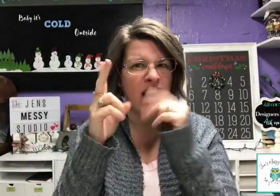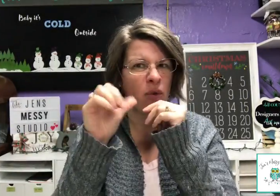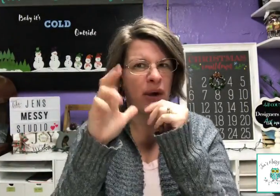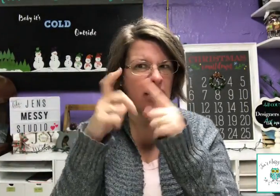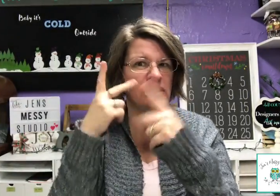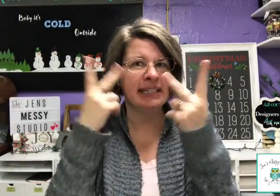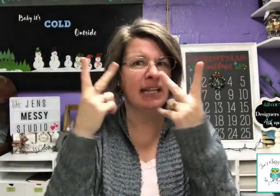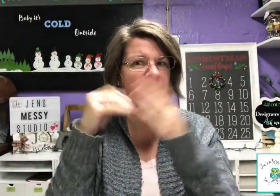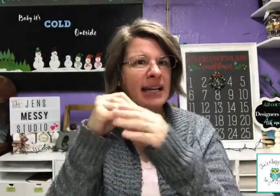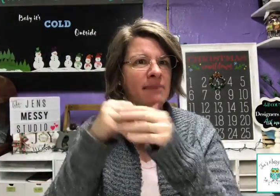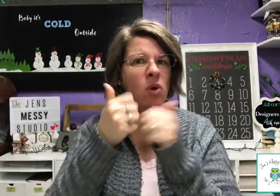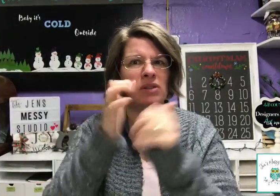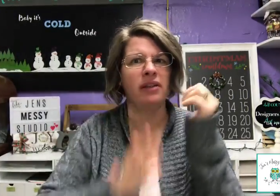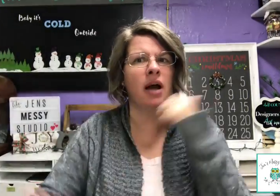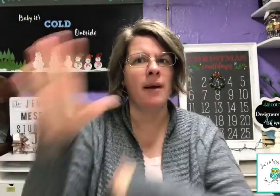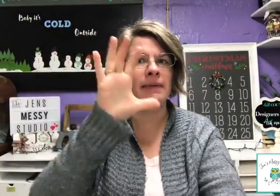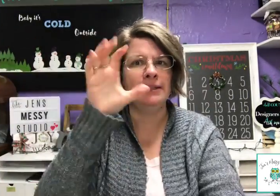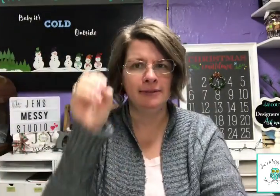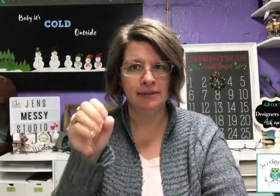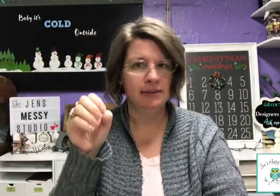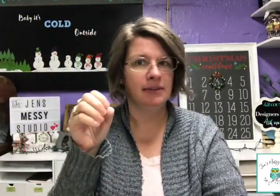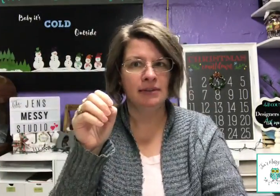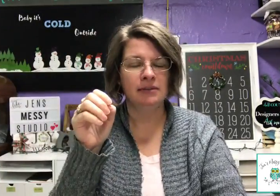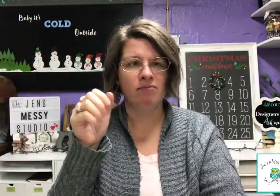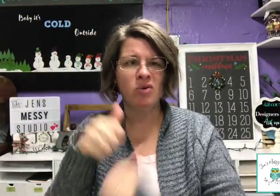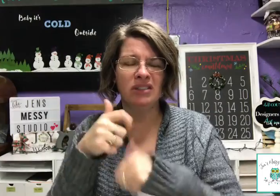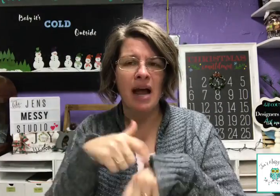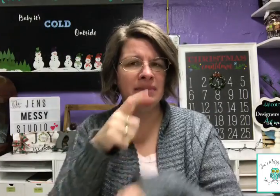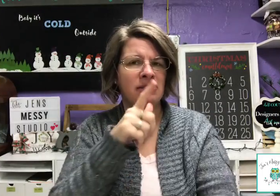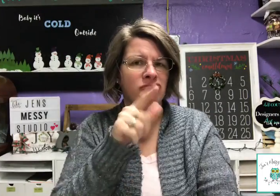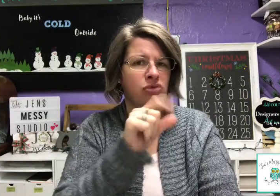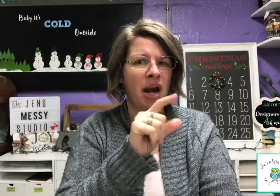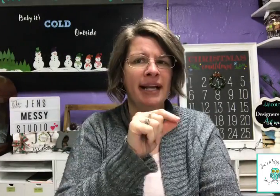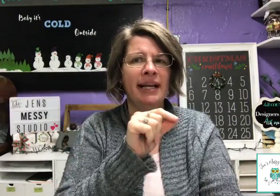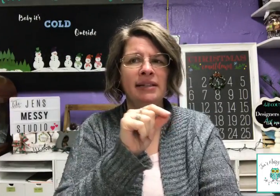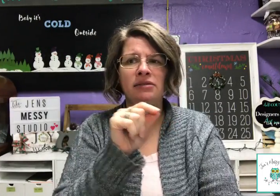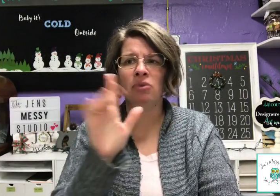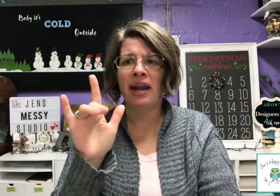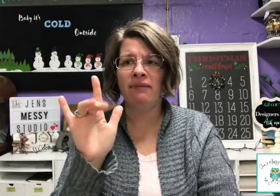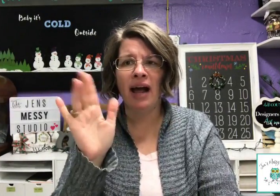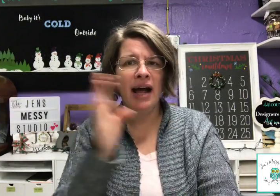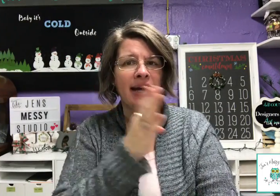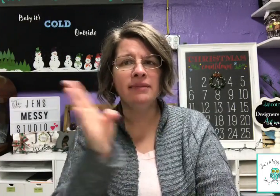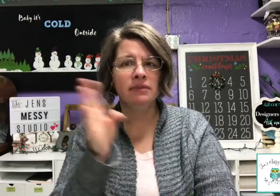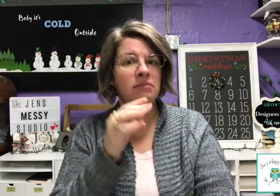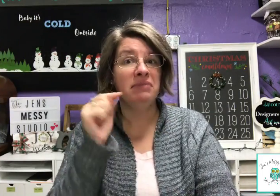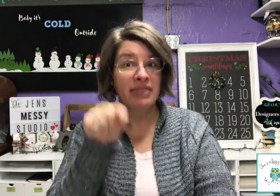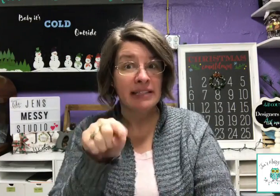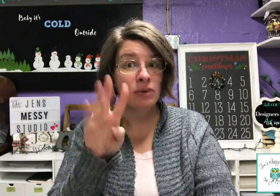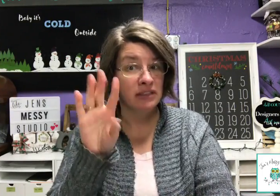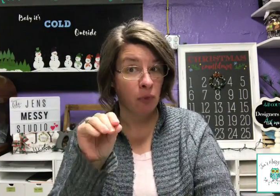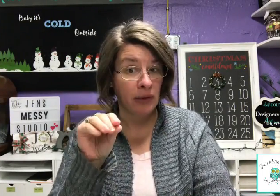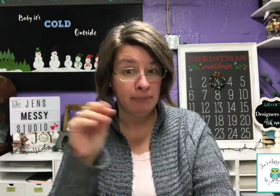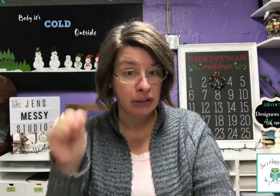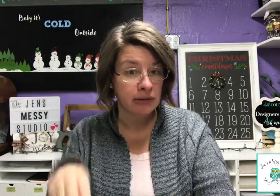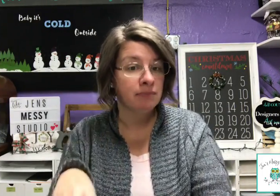very way to do that in most of the company. Most of the time it's 20, 25, but this was the 40%